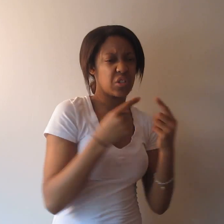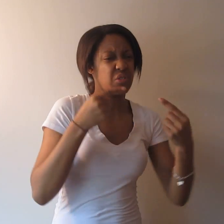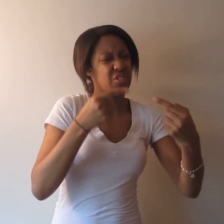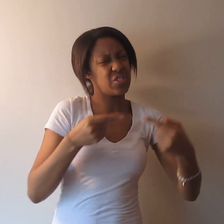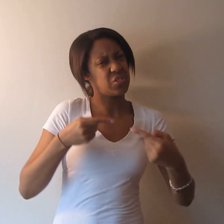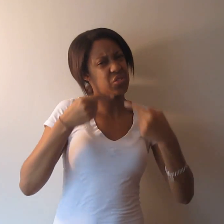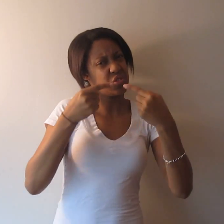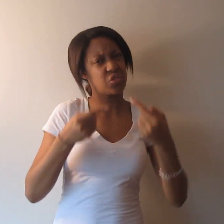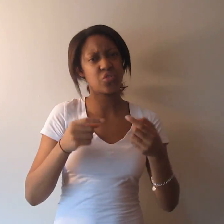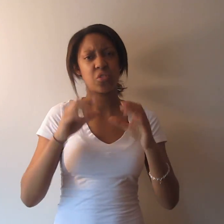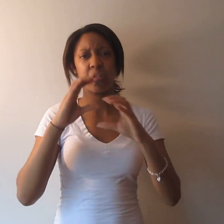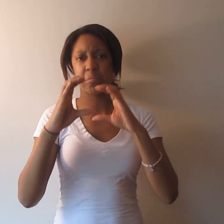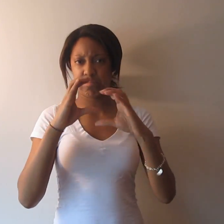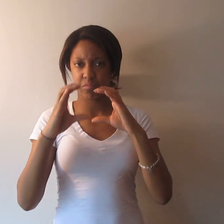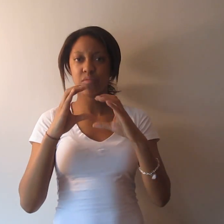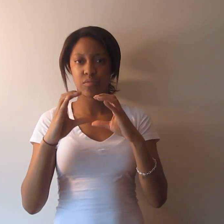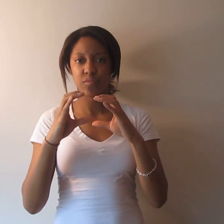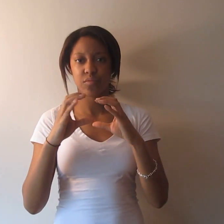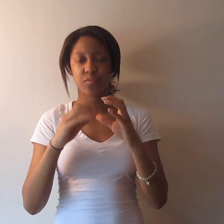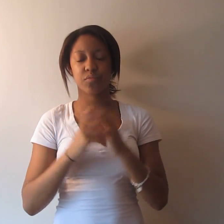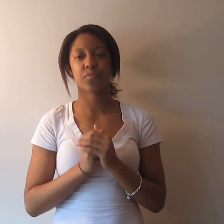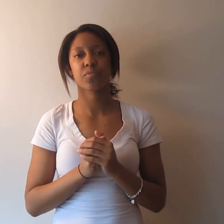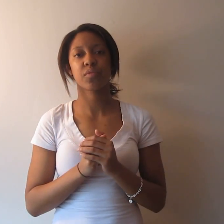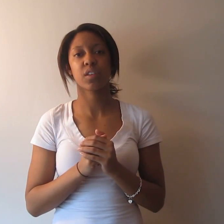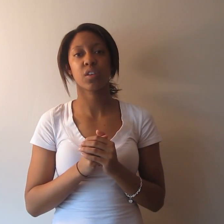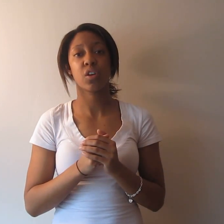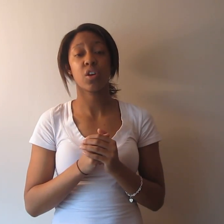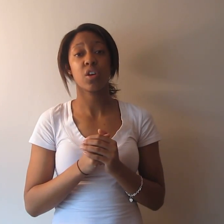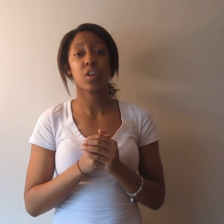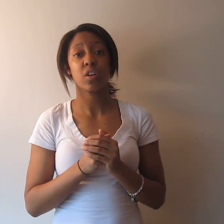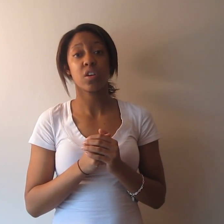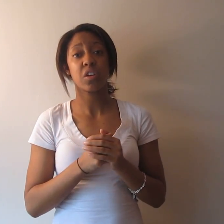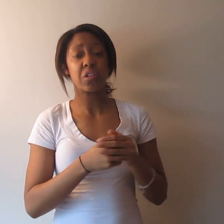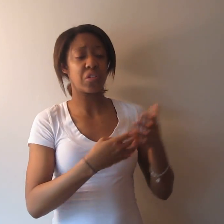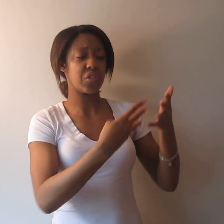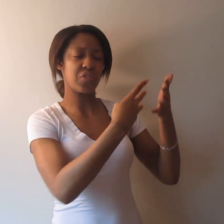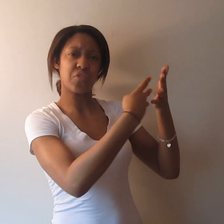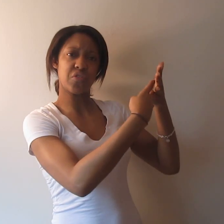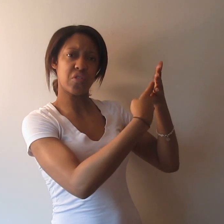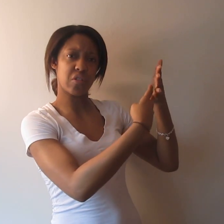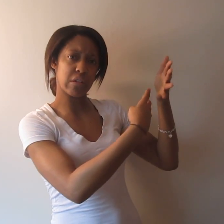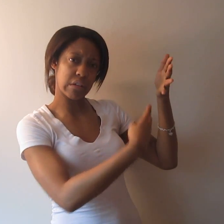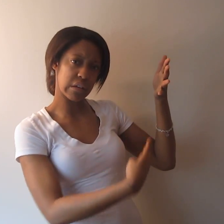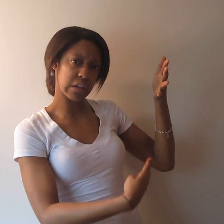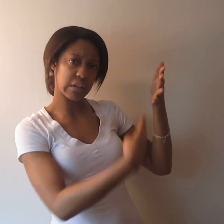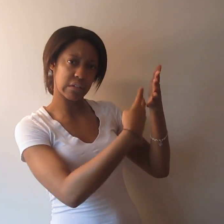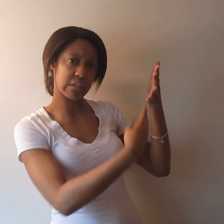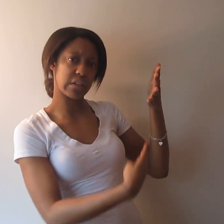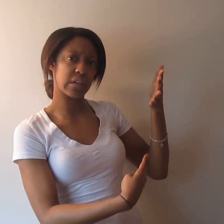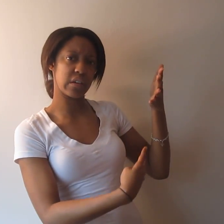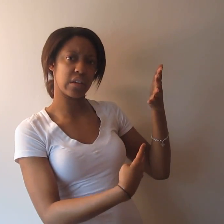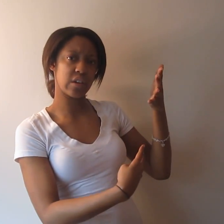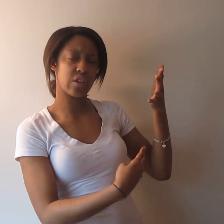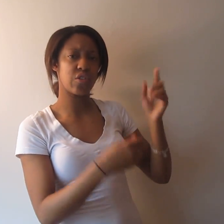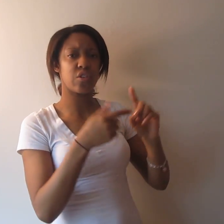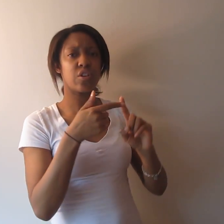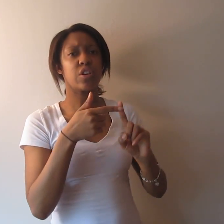The following categories that you see here are articles from the website that I mentioned earlier, the Job Accommodations Network website.